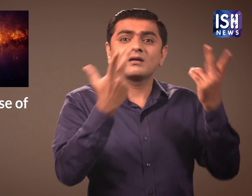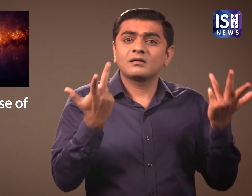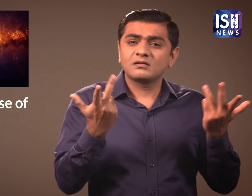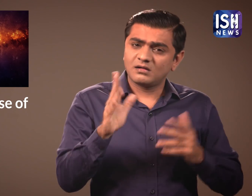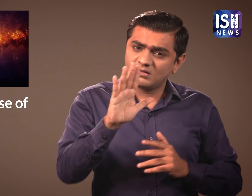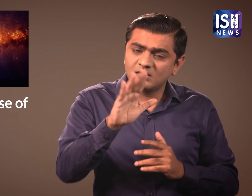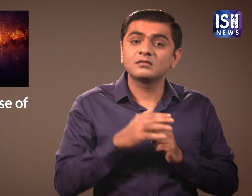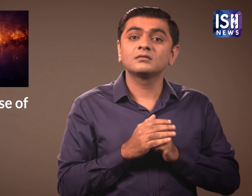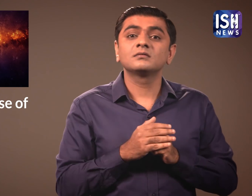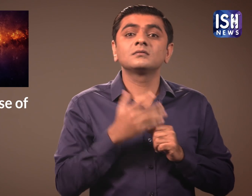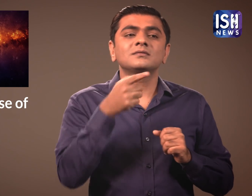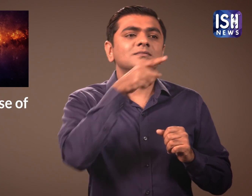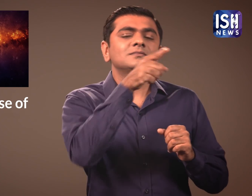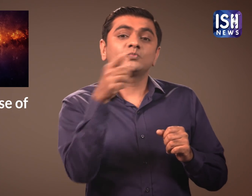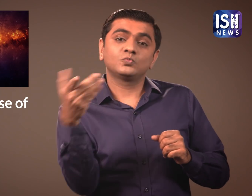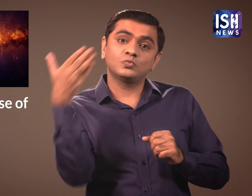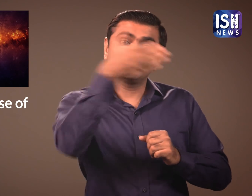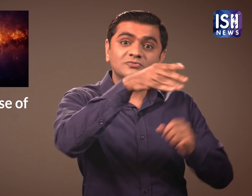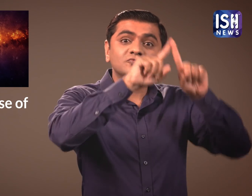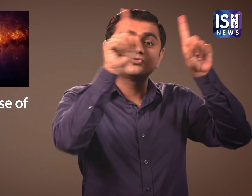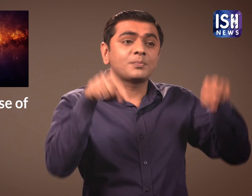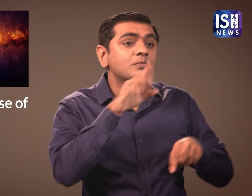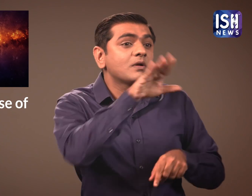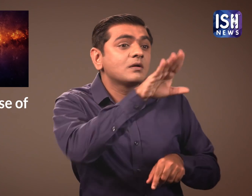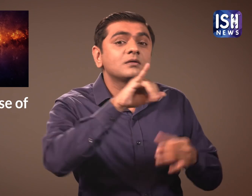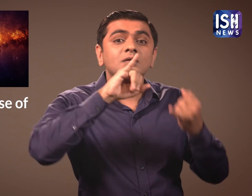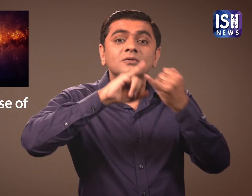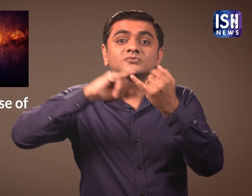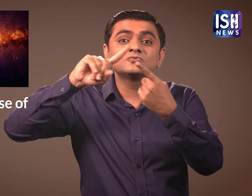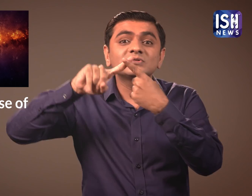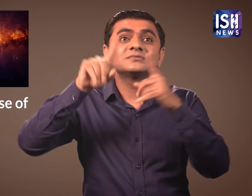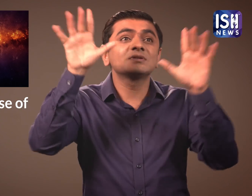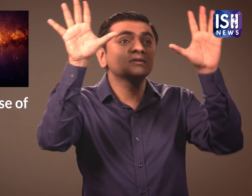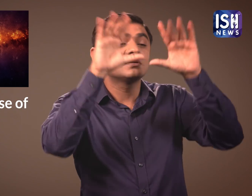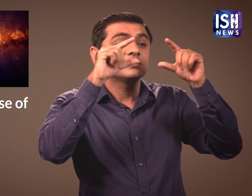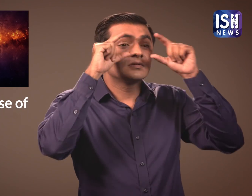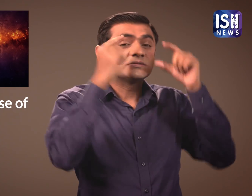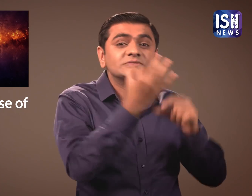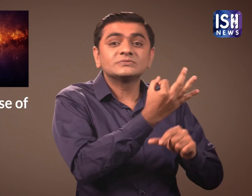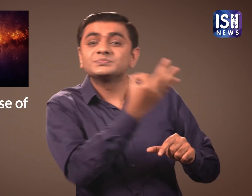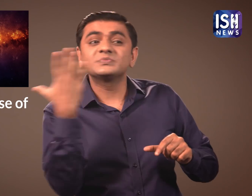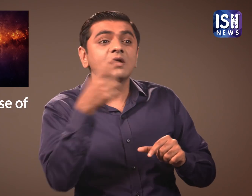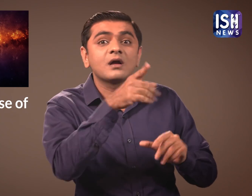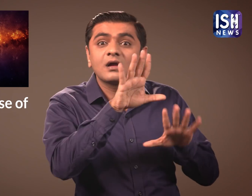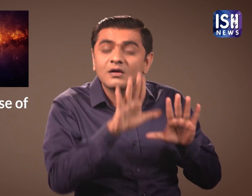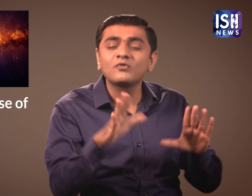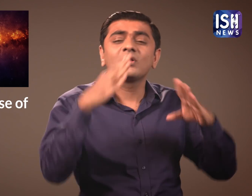You can buy special solar filters available in the market to watch the Eclipse. 6.